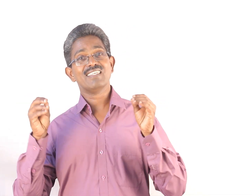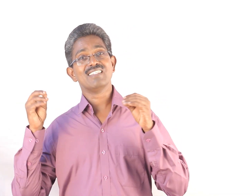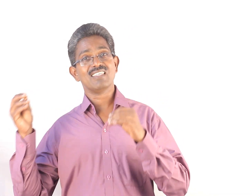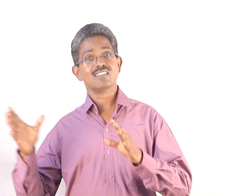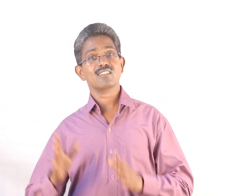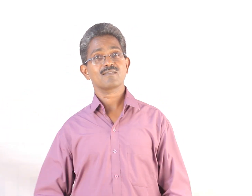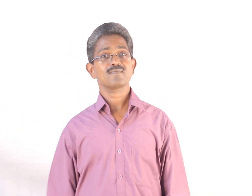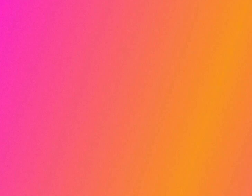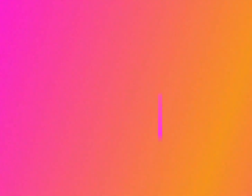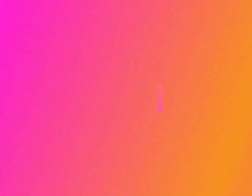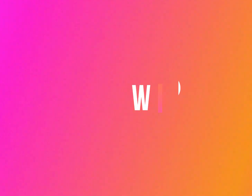engineers.